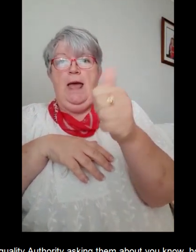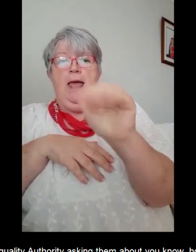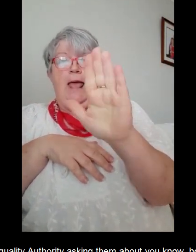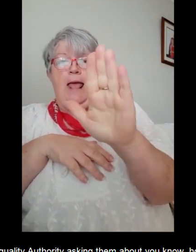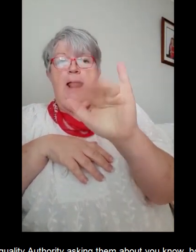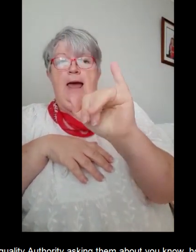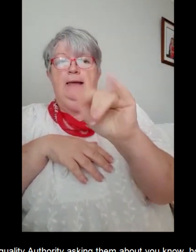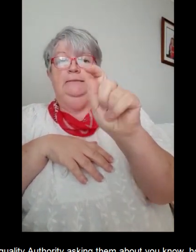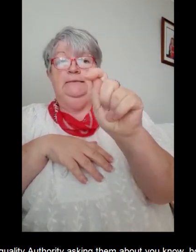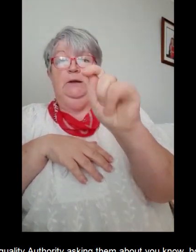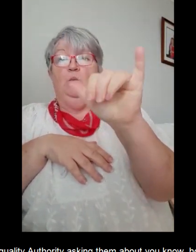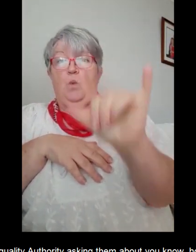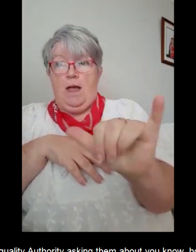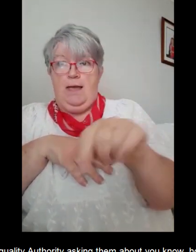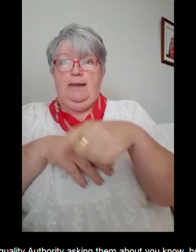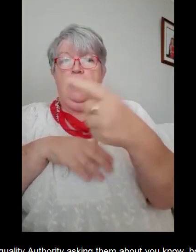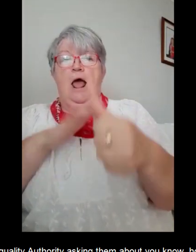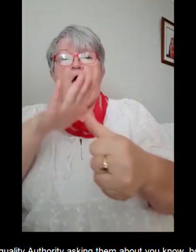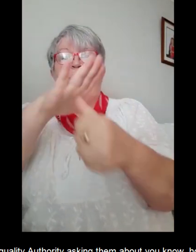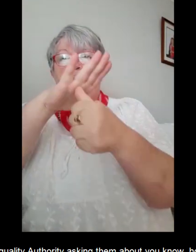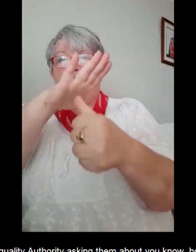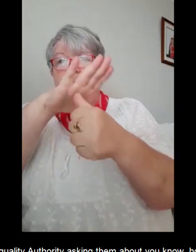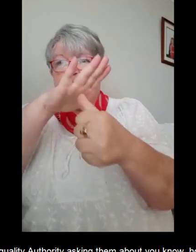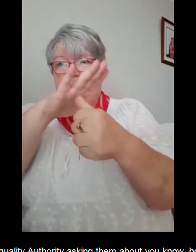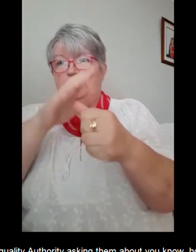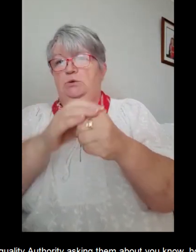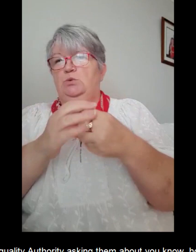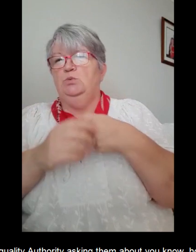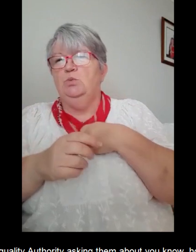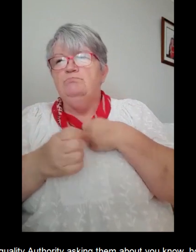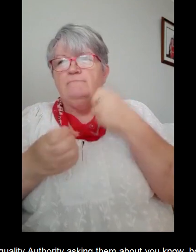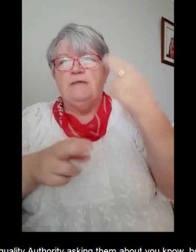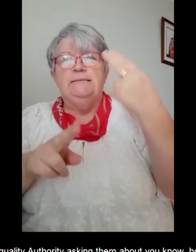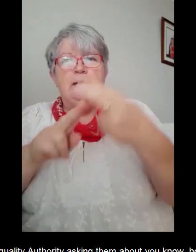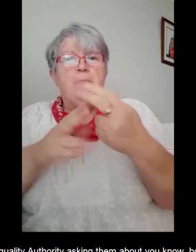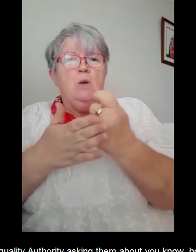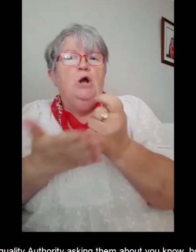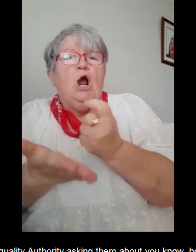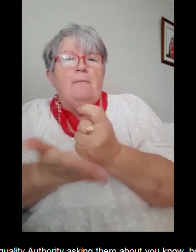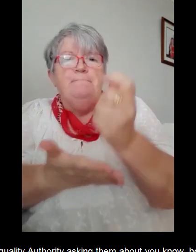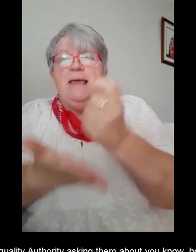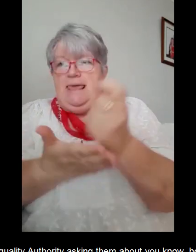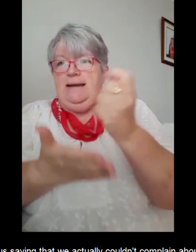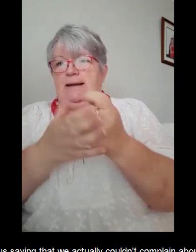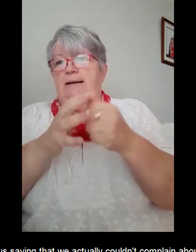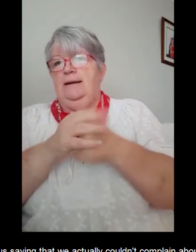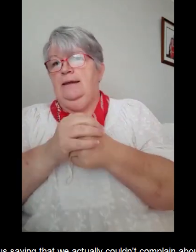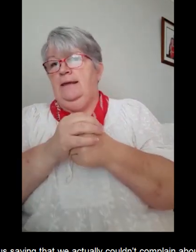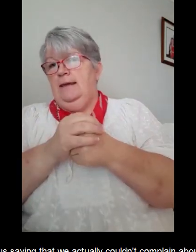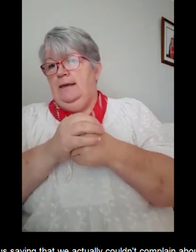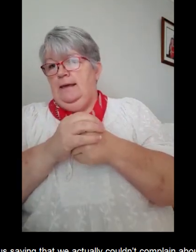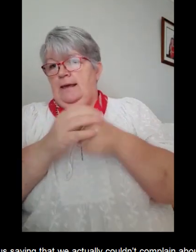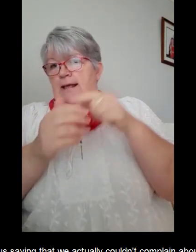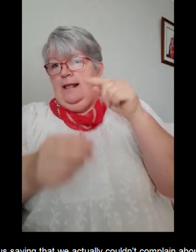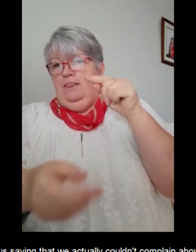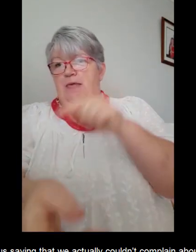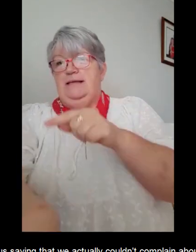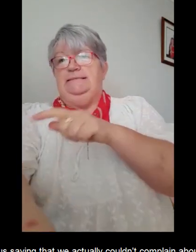them about, you know, how I can complain about this. The Equality Authority replied to us saying that we